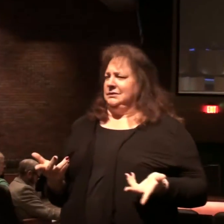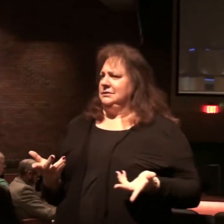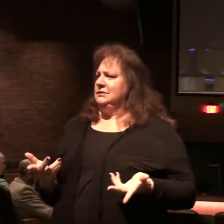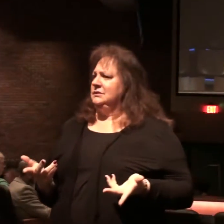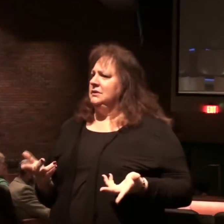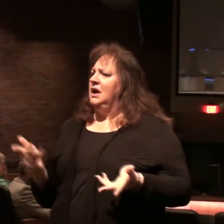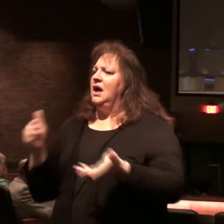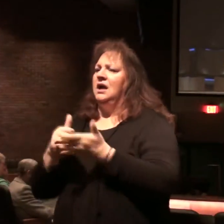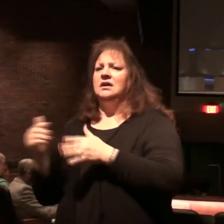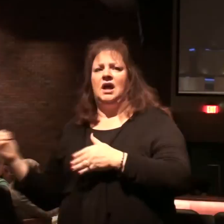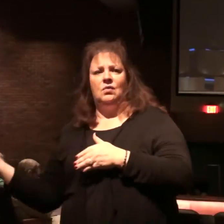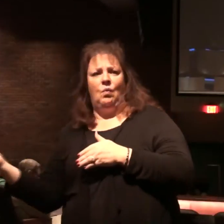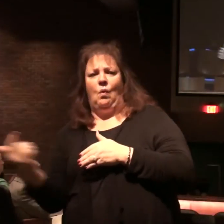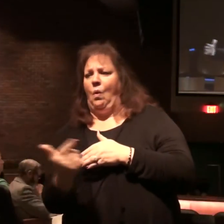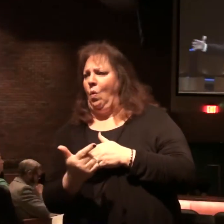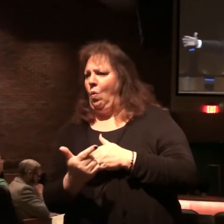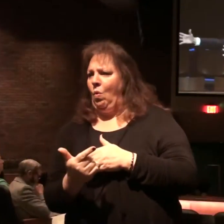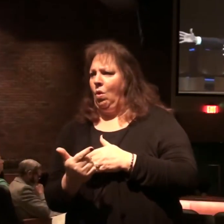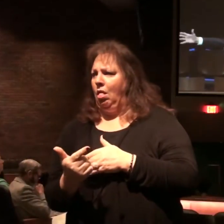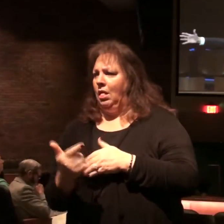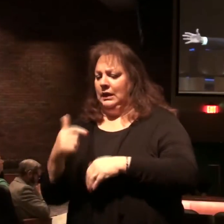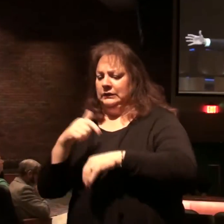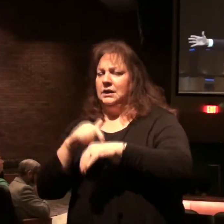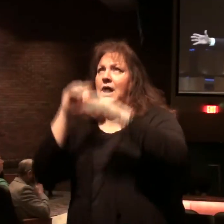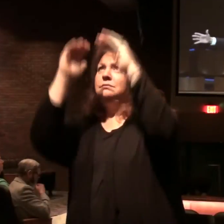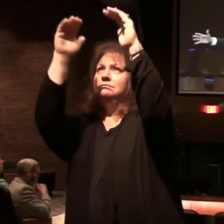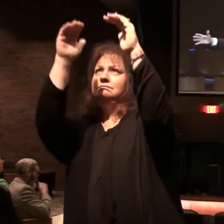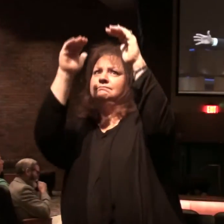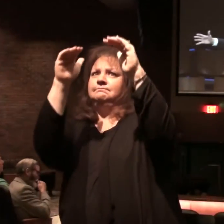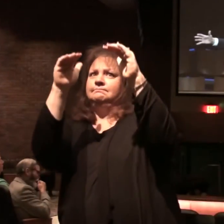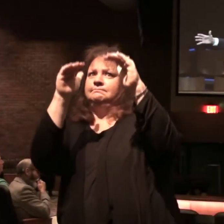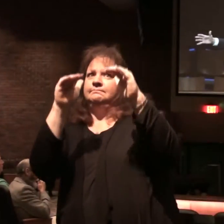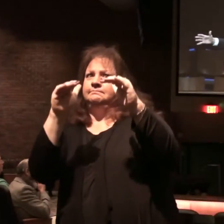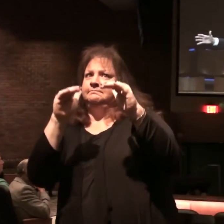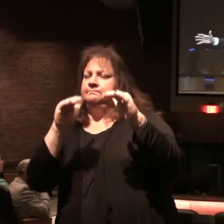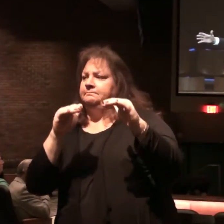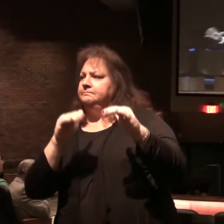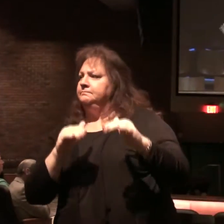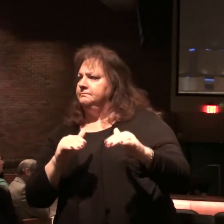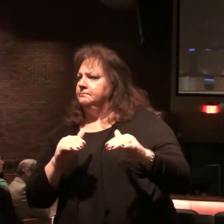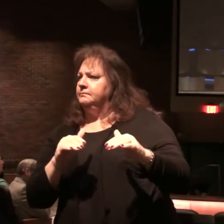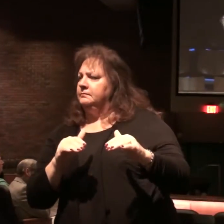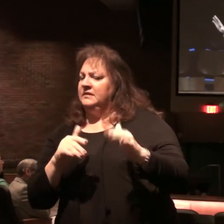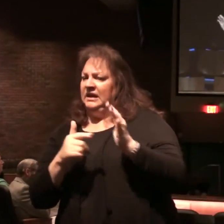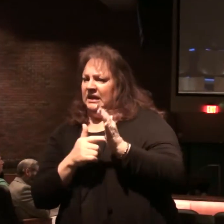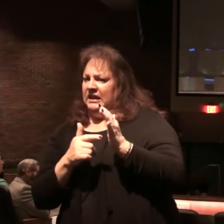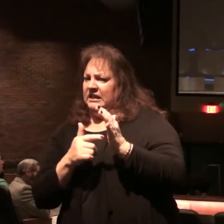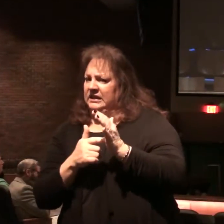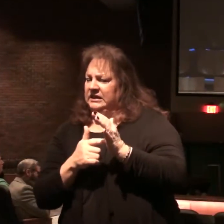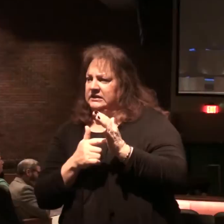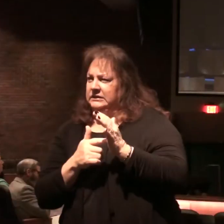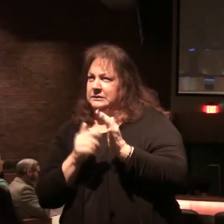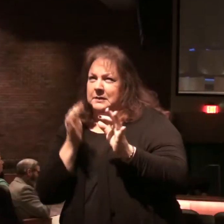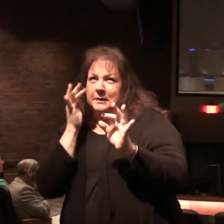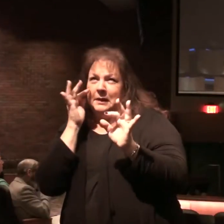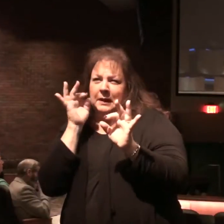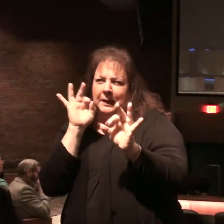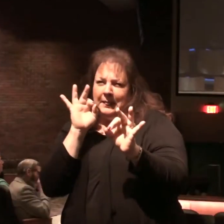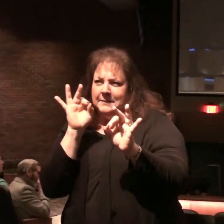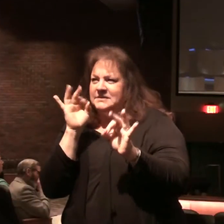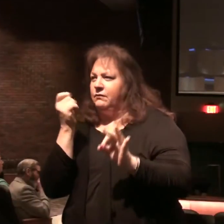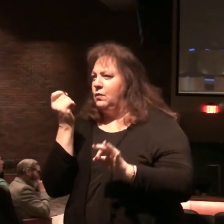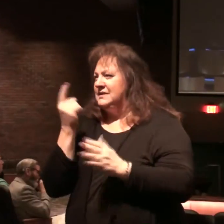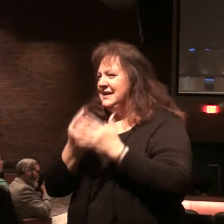Again, all of this will be put in order as we move along. This is a preview of